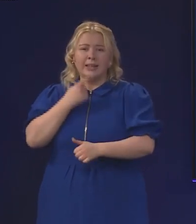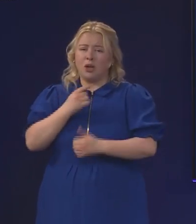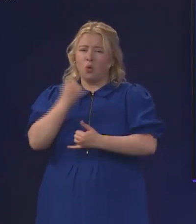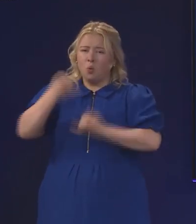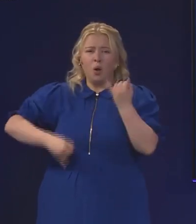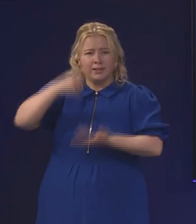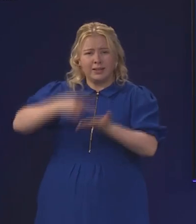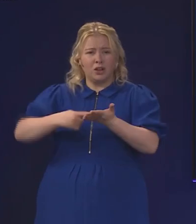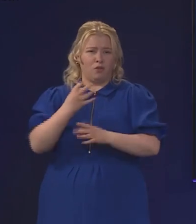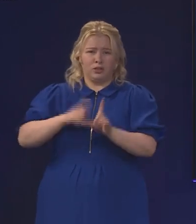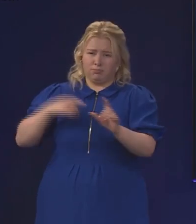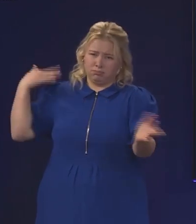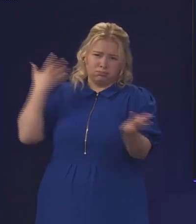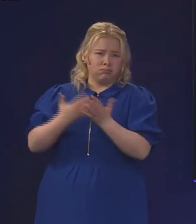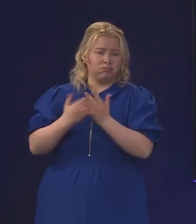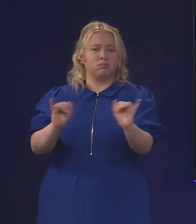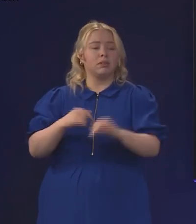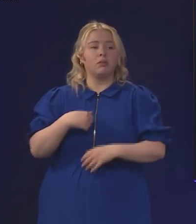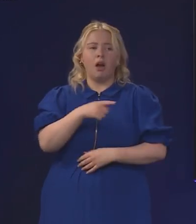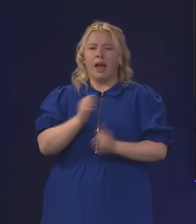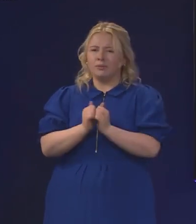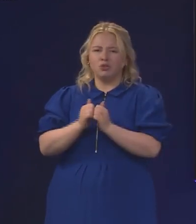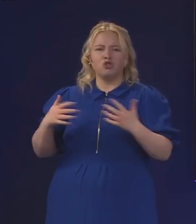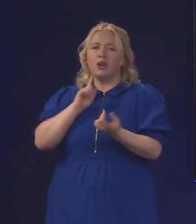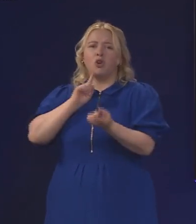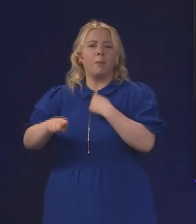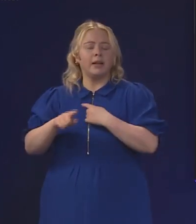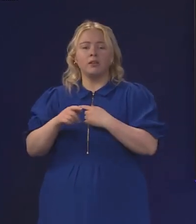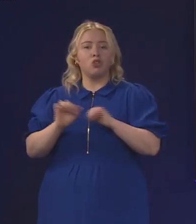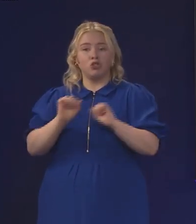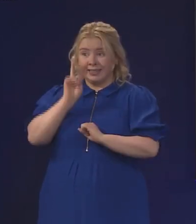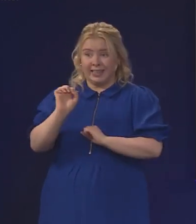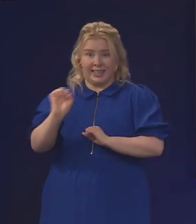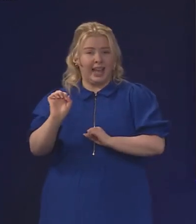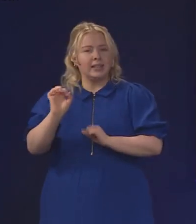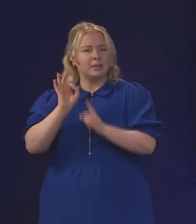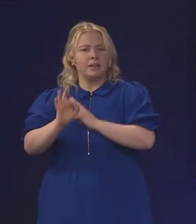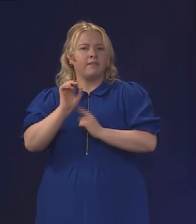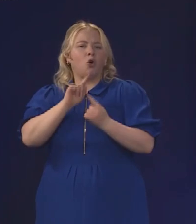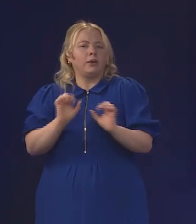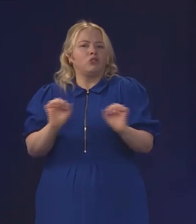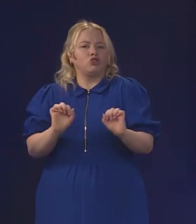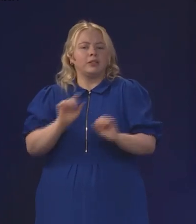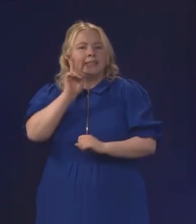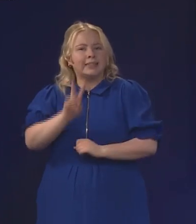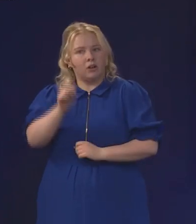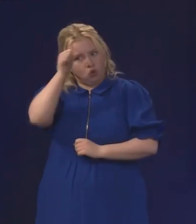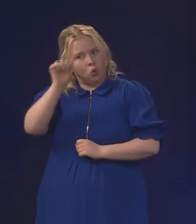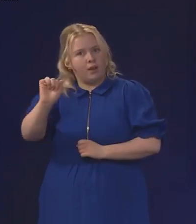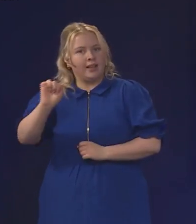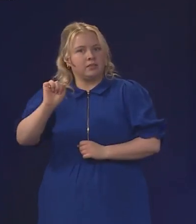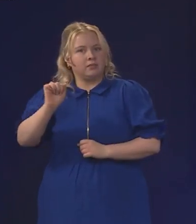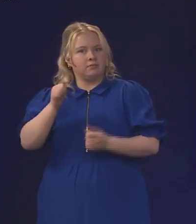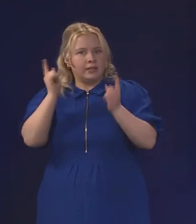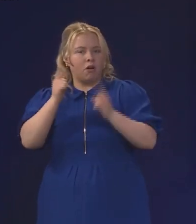wrong? I don't agree with those comments, I've not seen the particular comments that Fergus has made, I know he has been vocal on